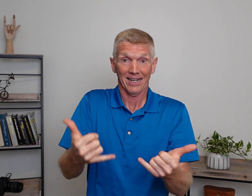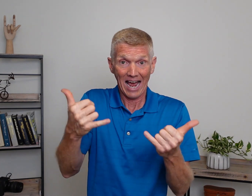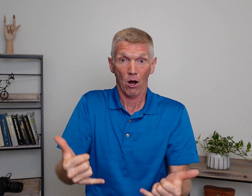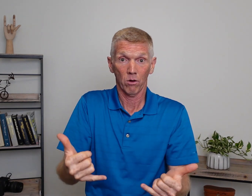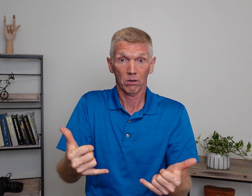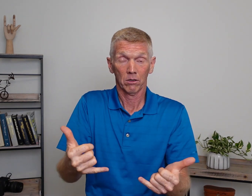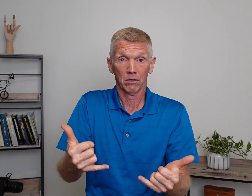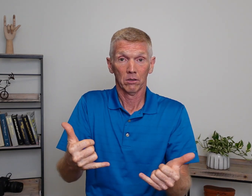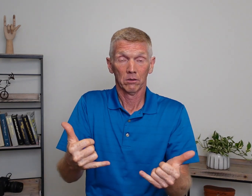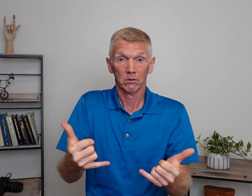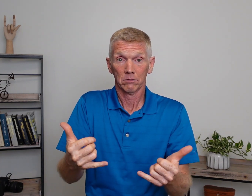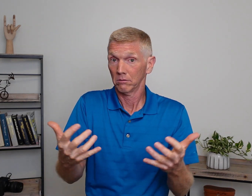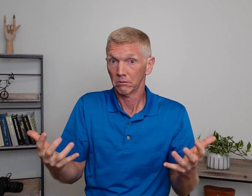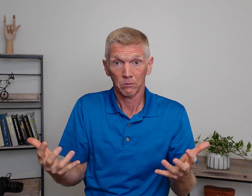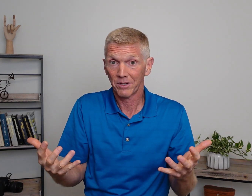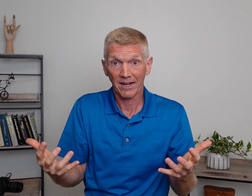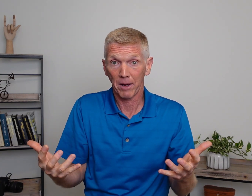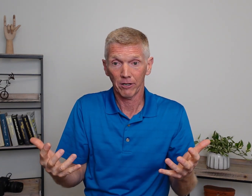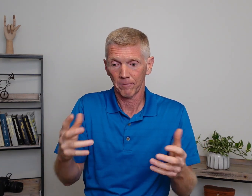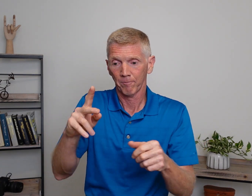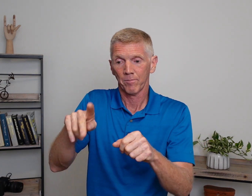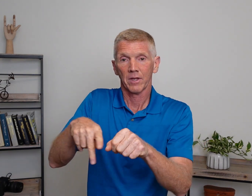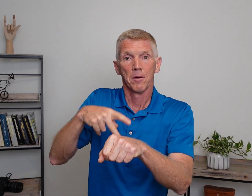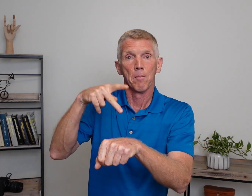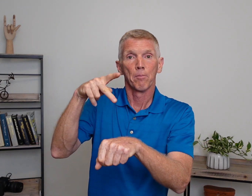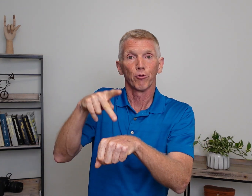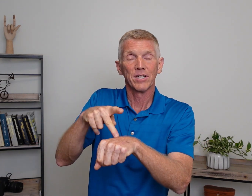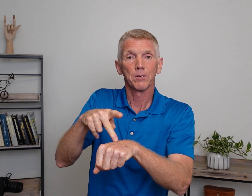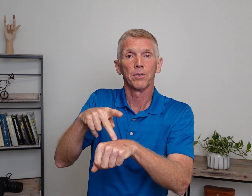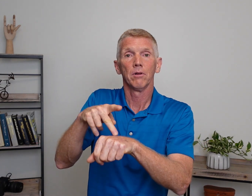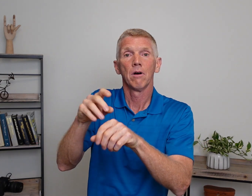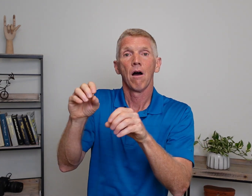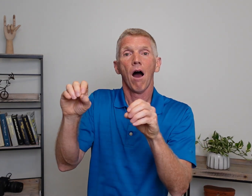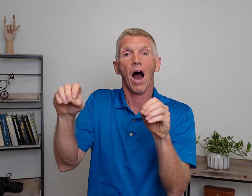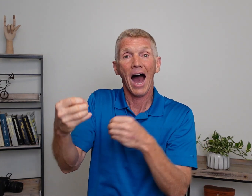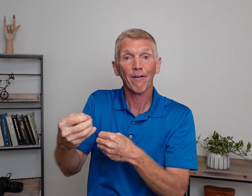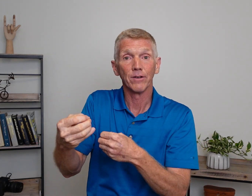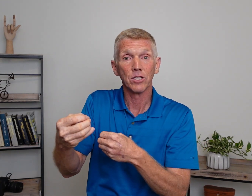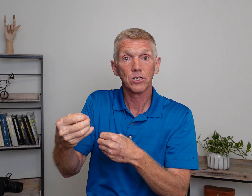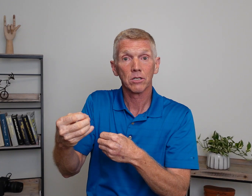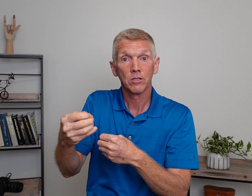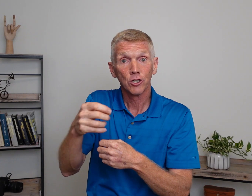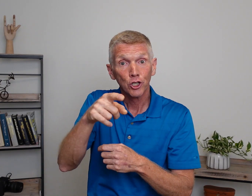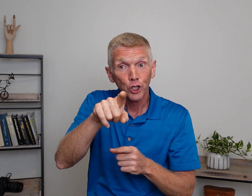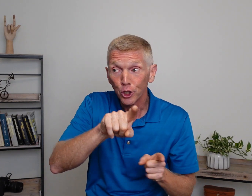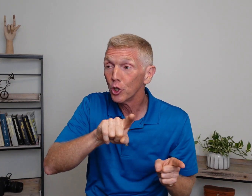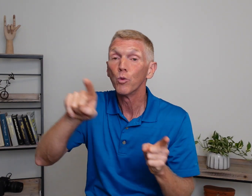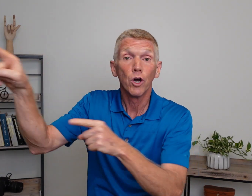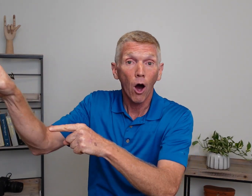Now. What are talking about here? Principal. Office. You go.